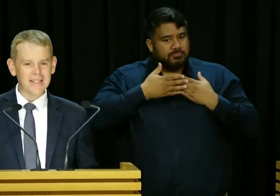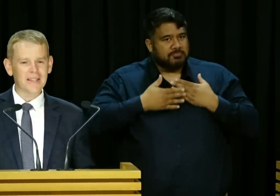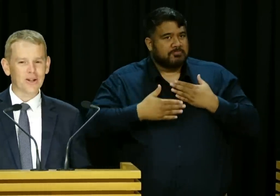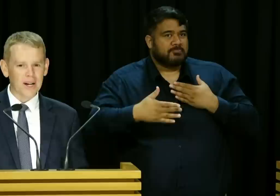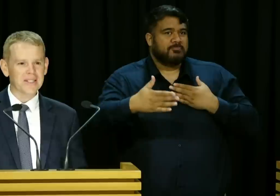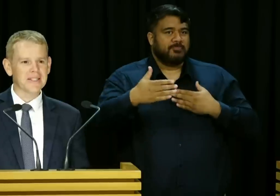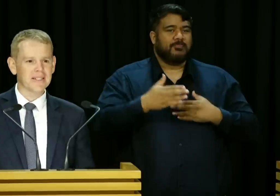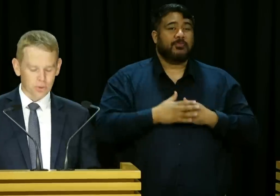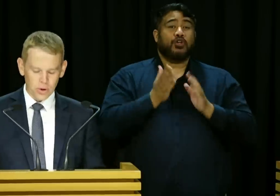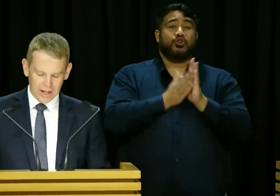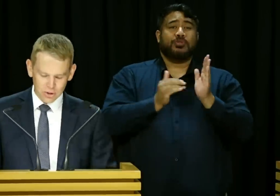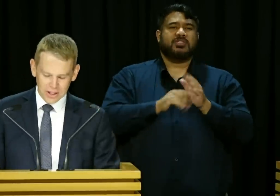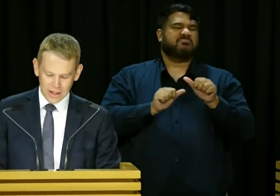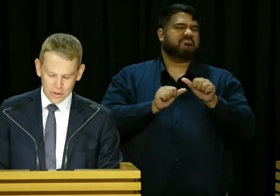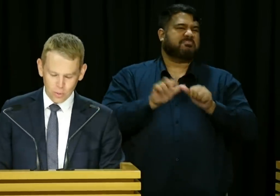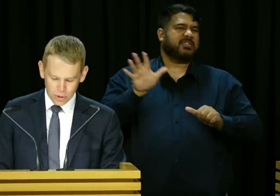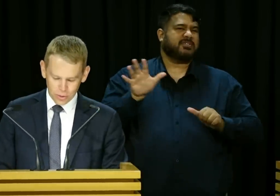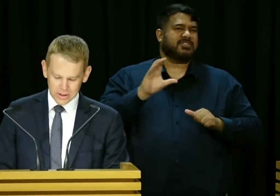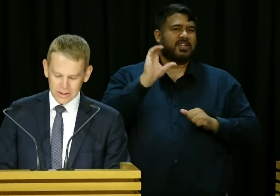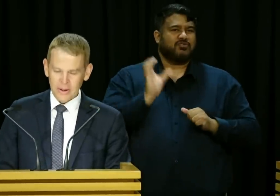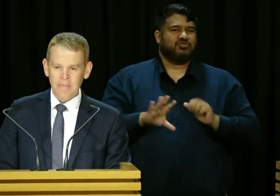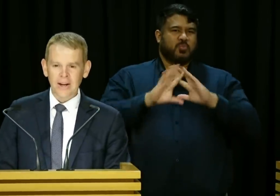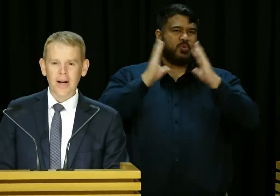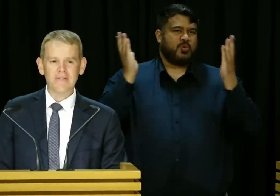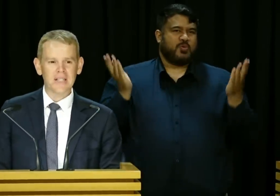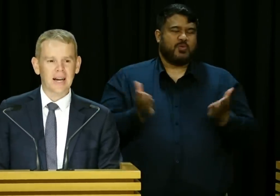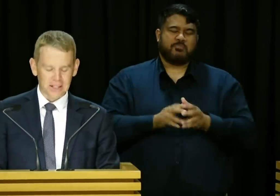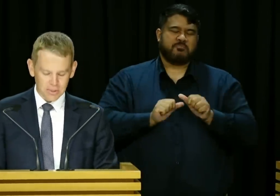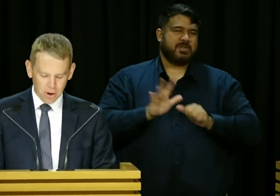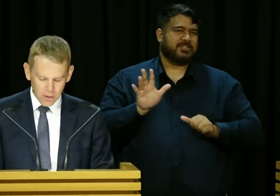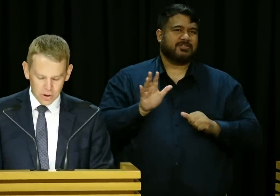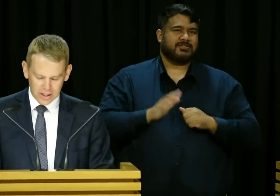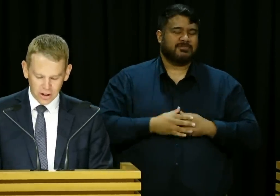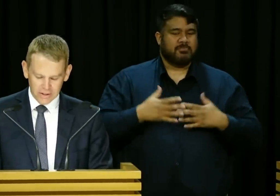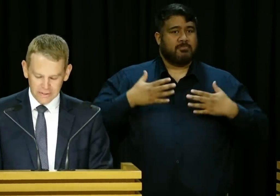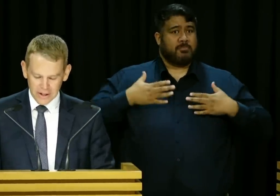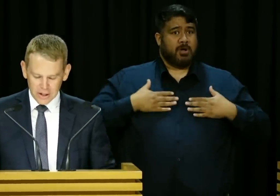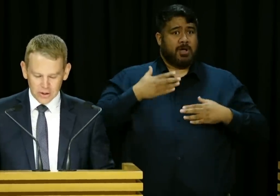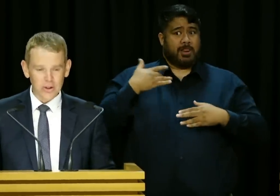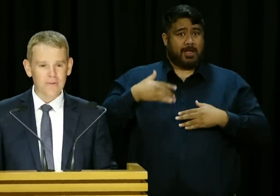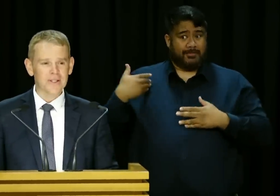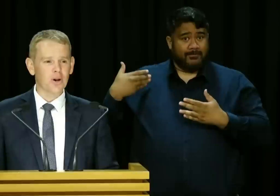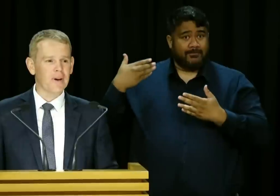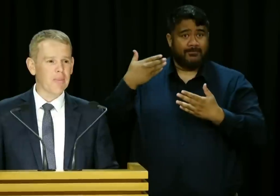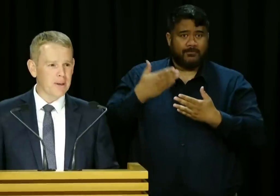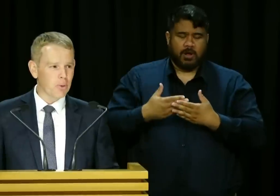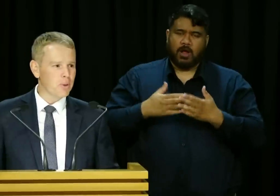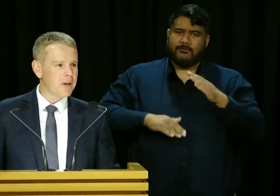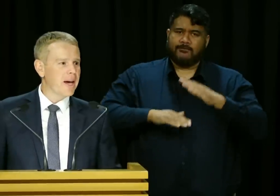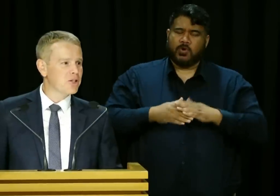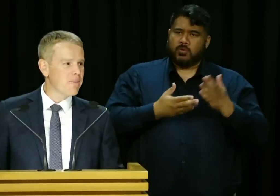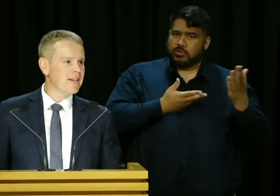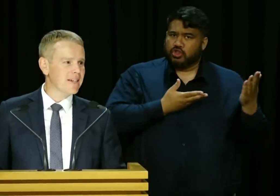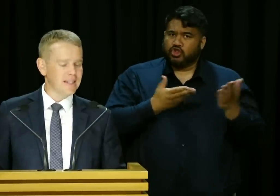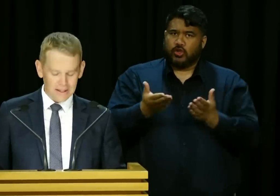Zealand is the greatest little country in the world, and I have dedicated my working life to the service of our people